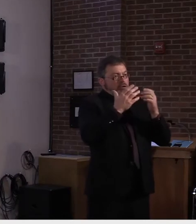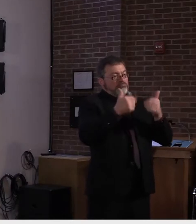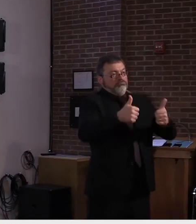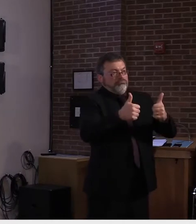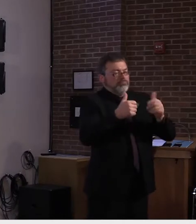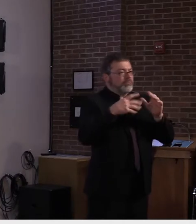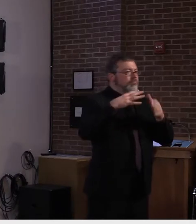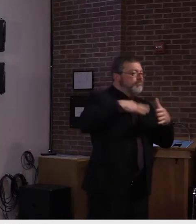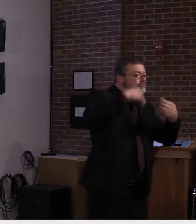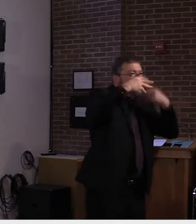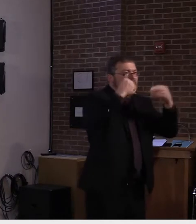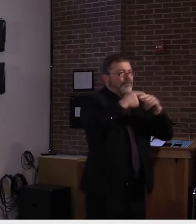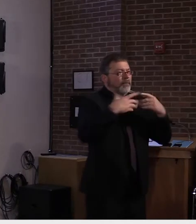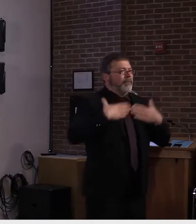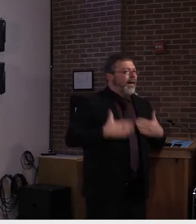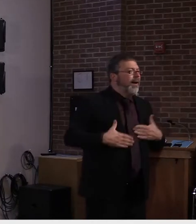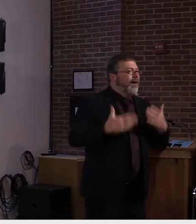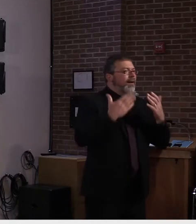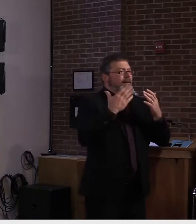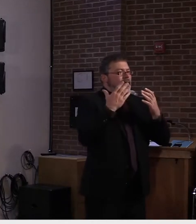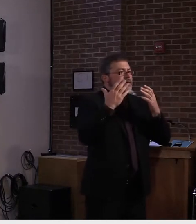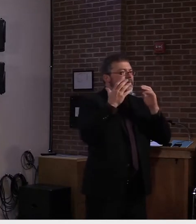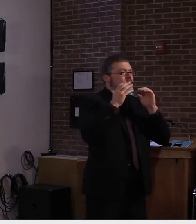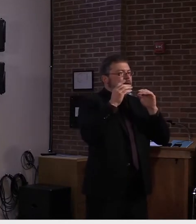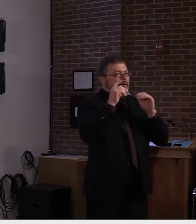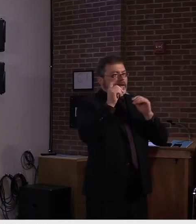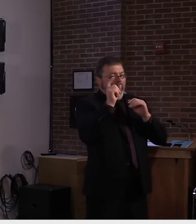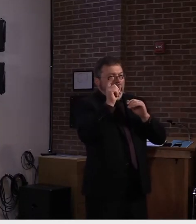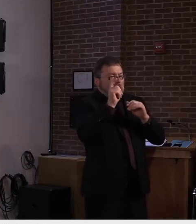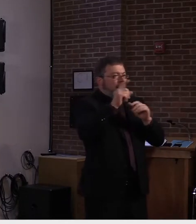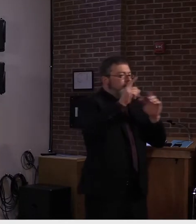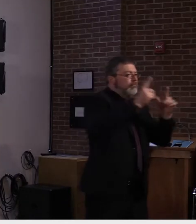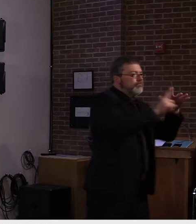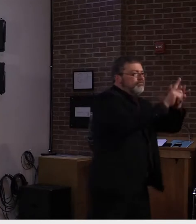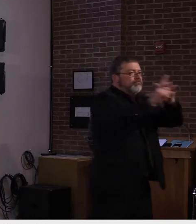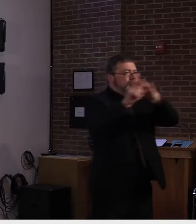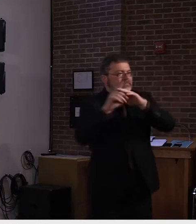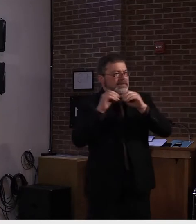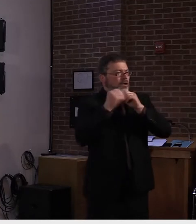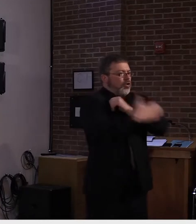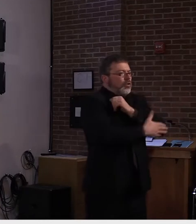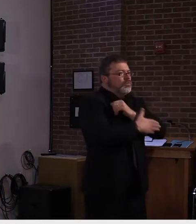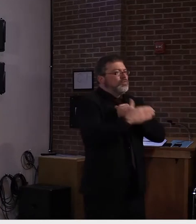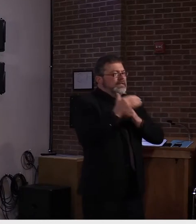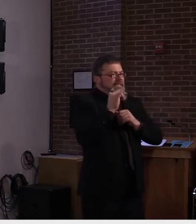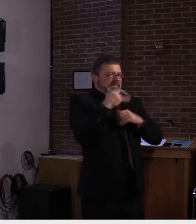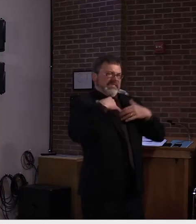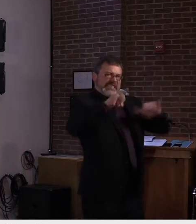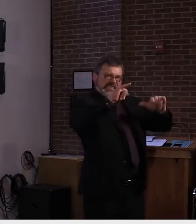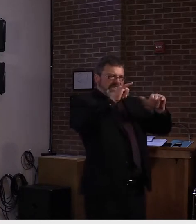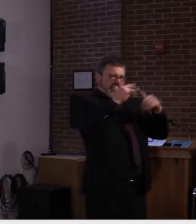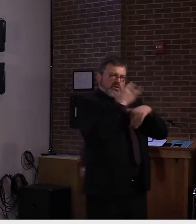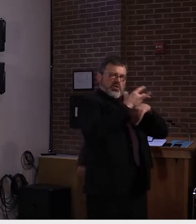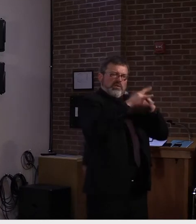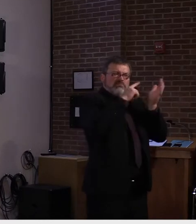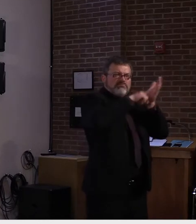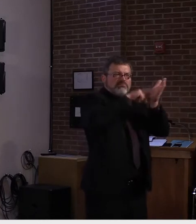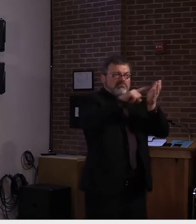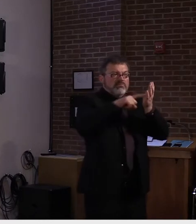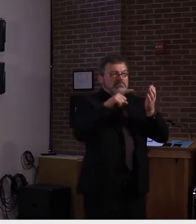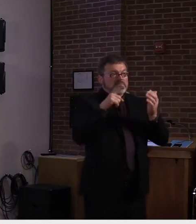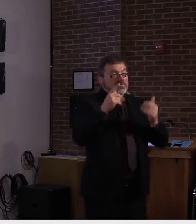my public health laboratory team with exploring this mode of testing further and seeing if it should become part of